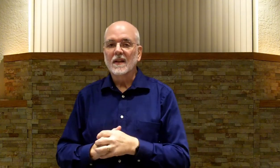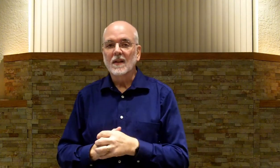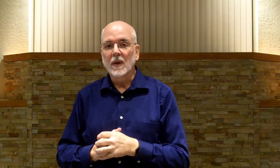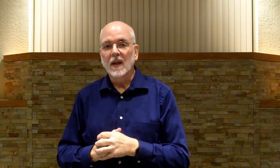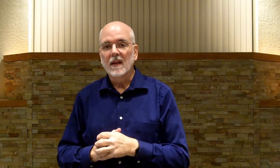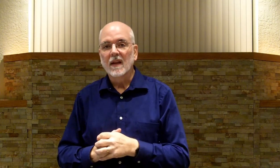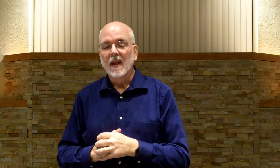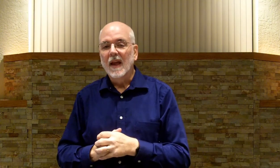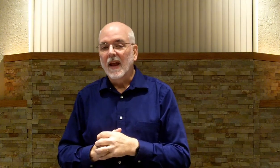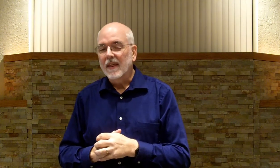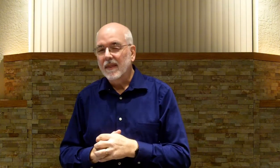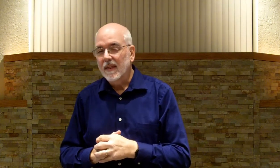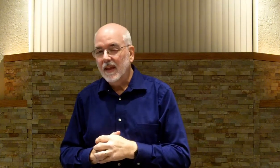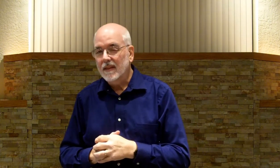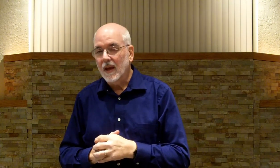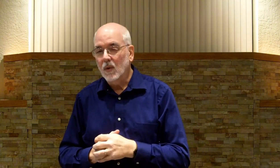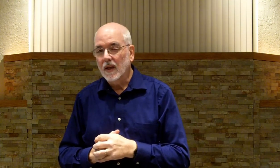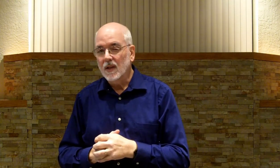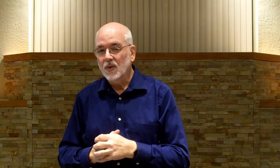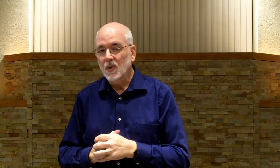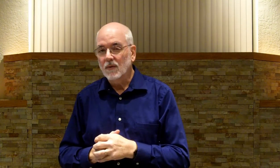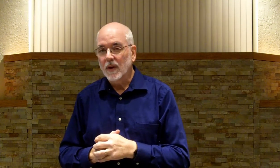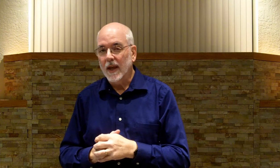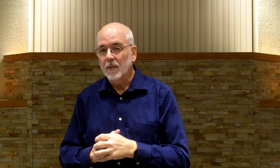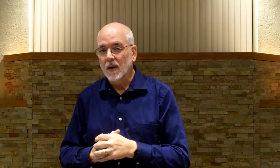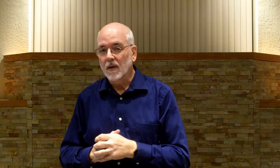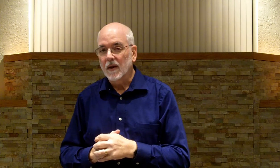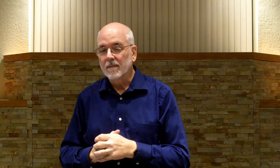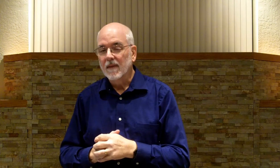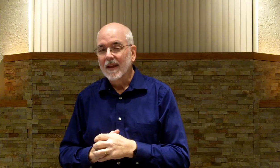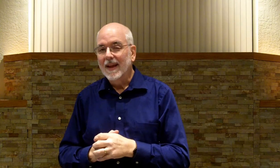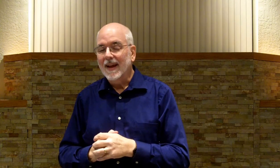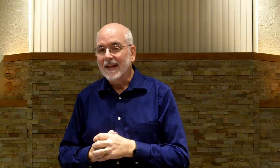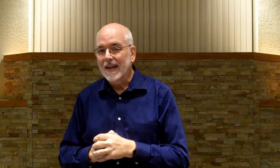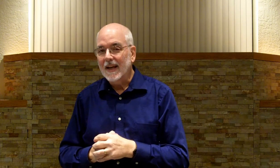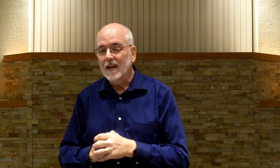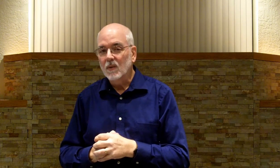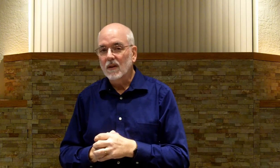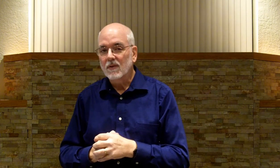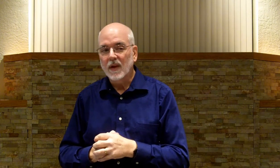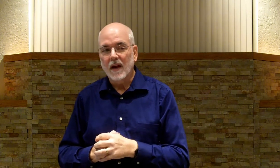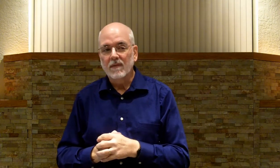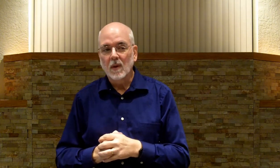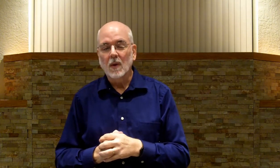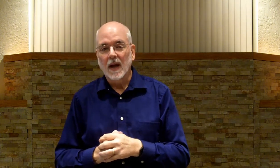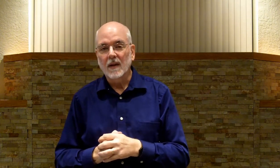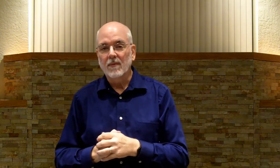Okay. I. Think. That. Will. Get. You. The. Vocabulary. I. Kind. Of. Through. That. I. Kind. Of.